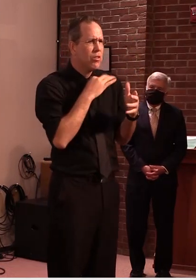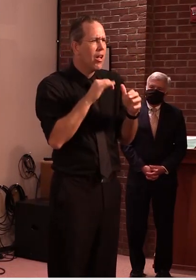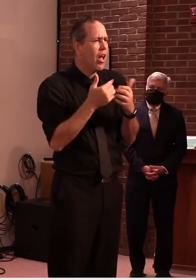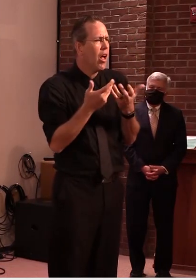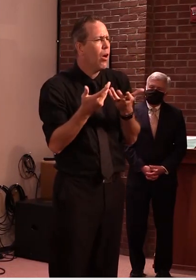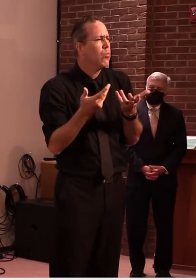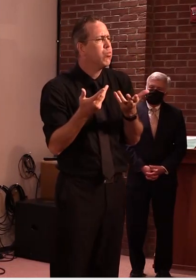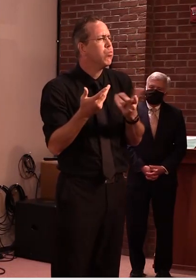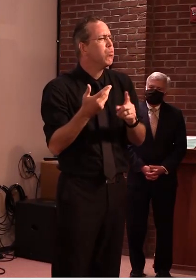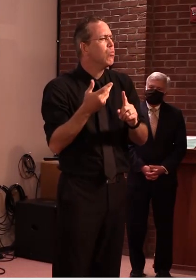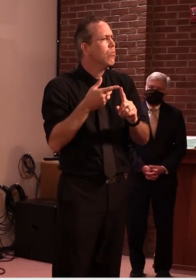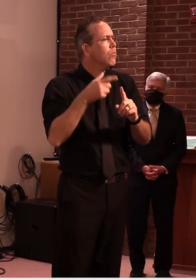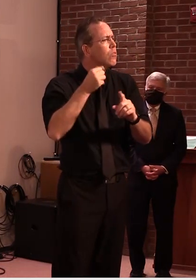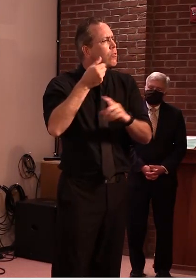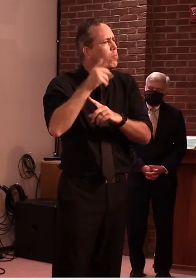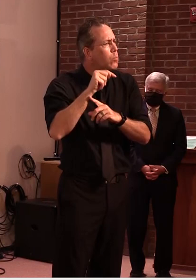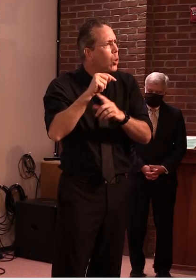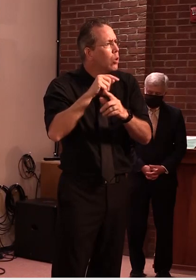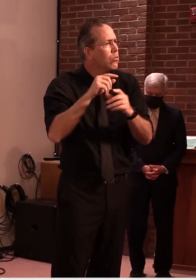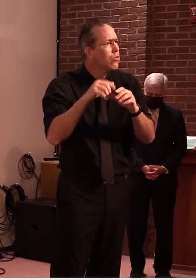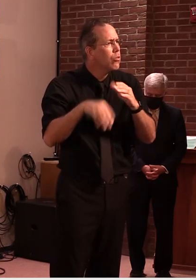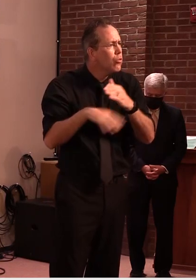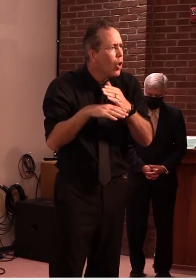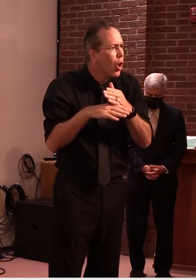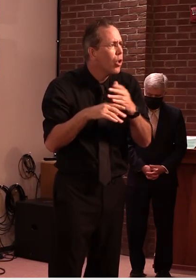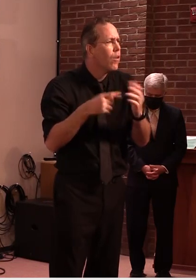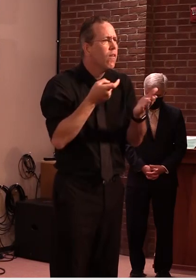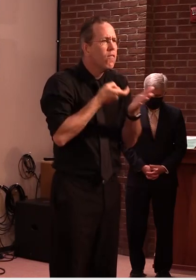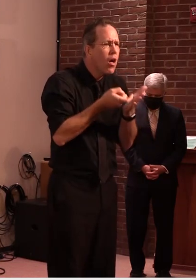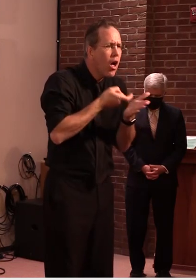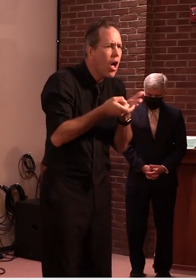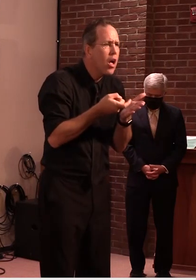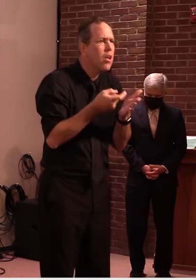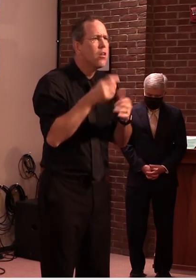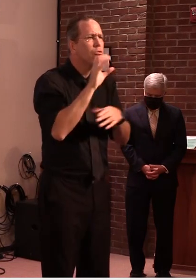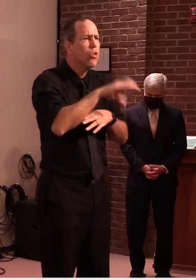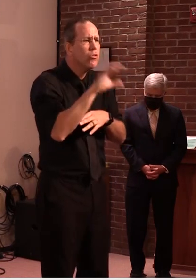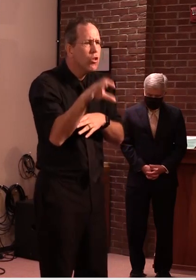soccer field hockey whatever cross entry are going to be facing